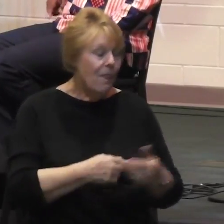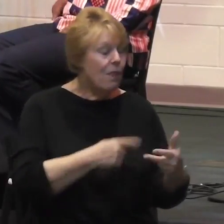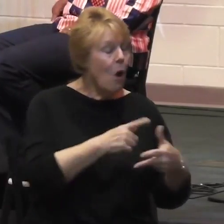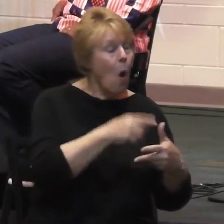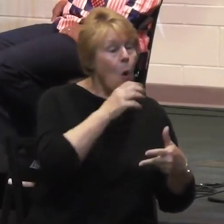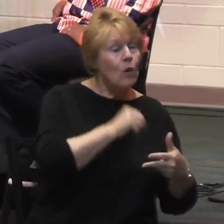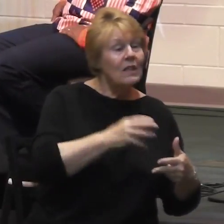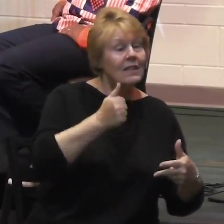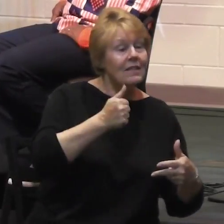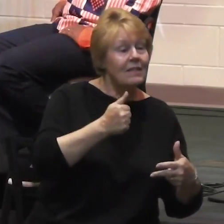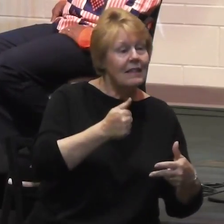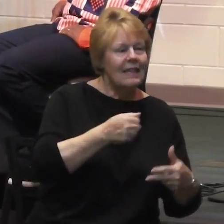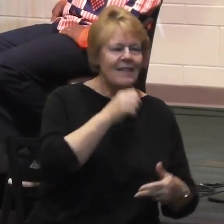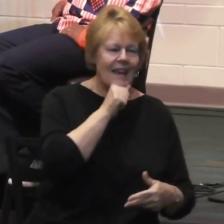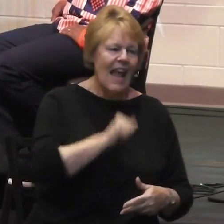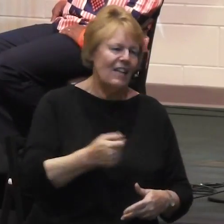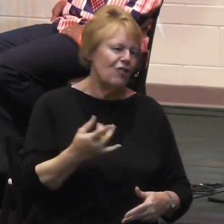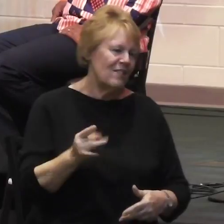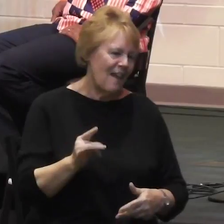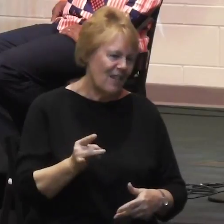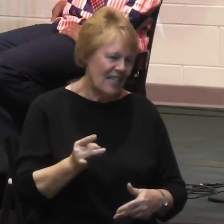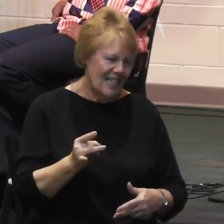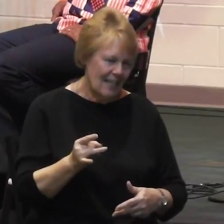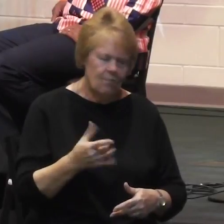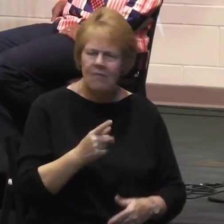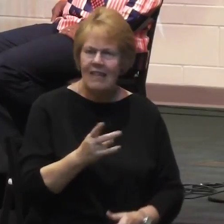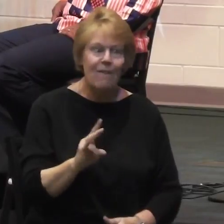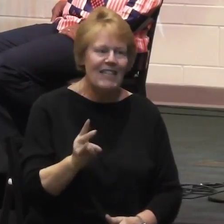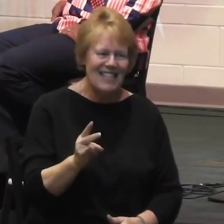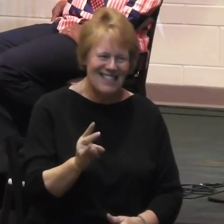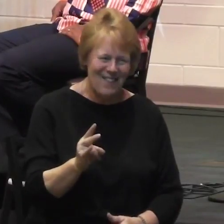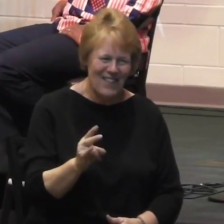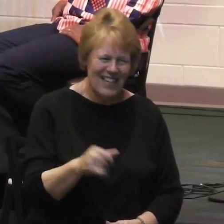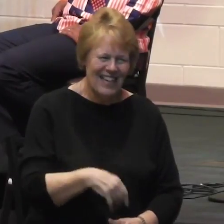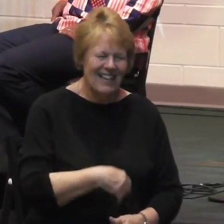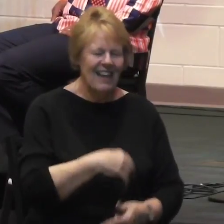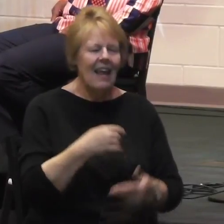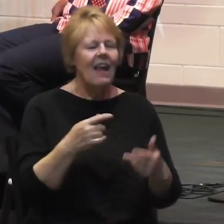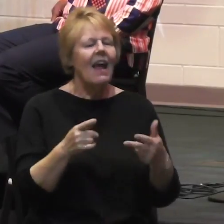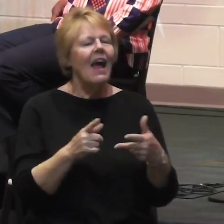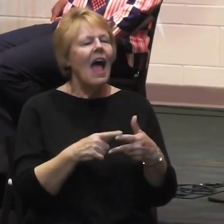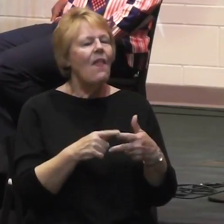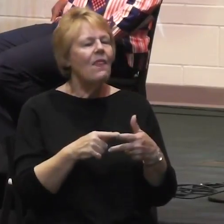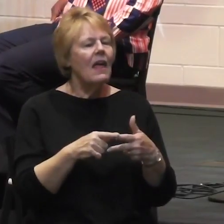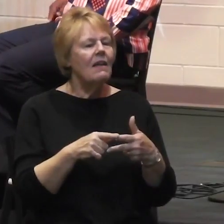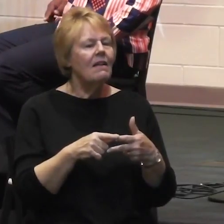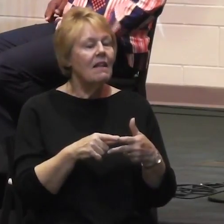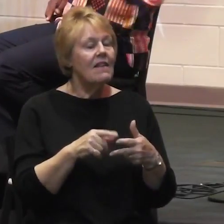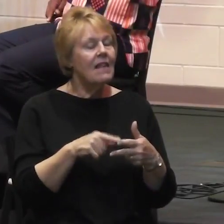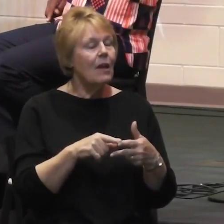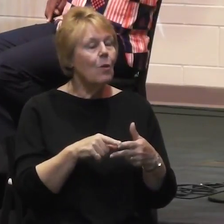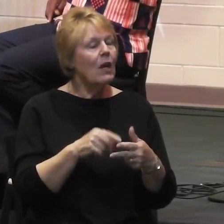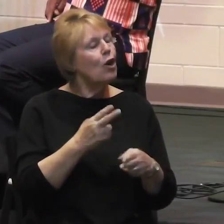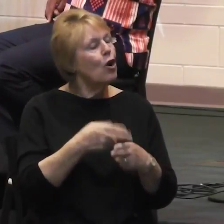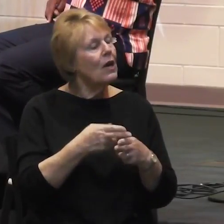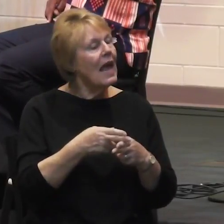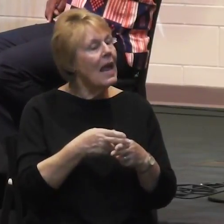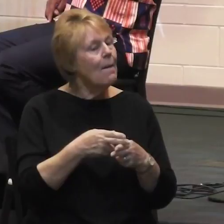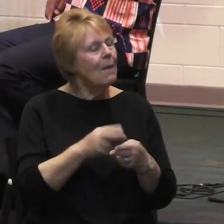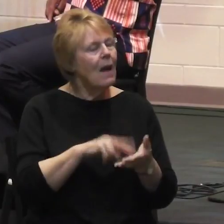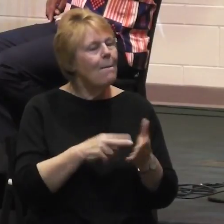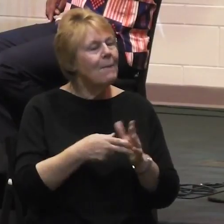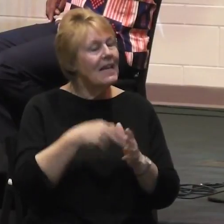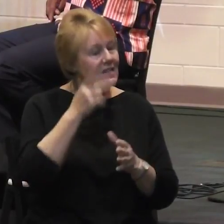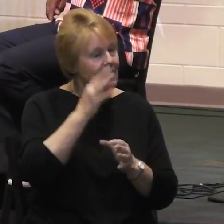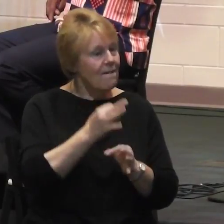is Mercy over there. And then we have our middle child, Imani. Imani means faith in Swahili. She's nine.